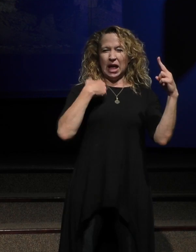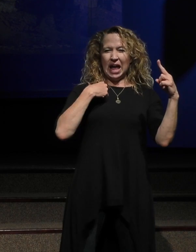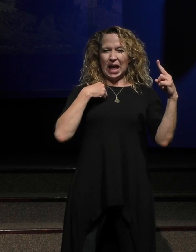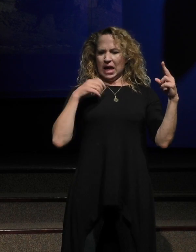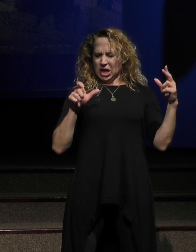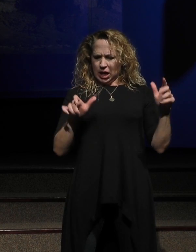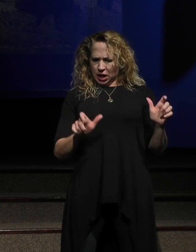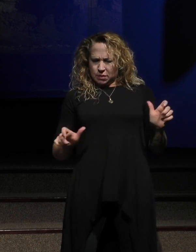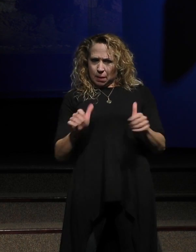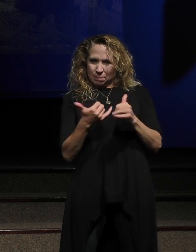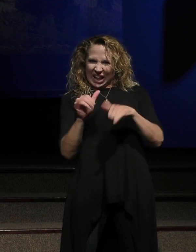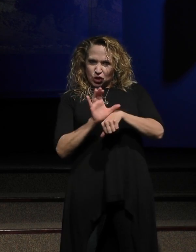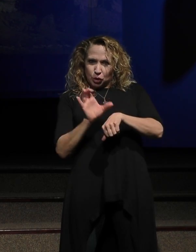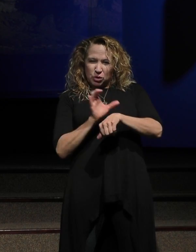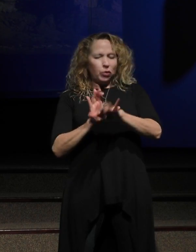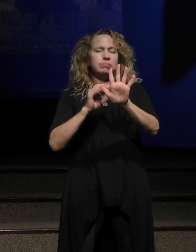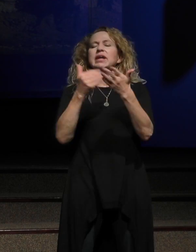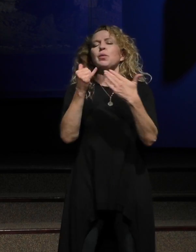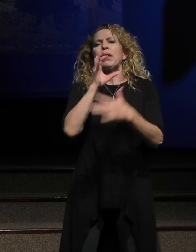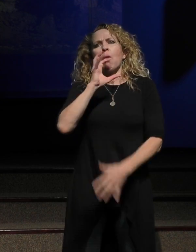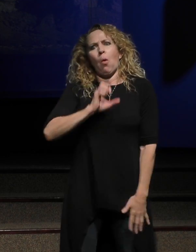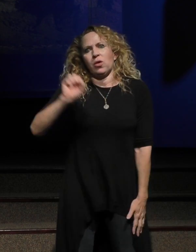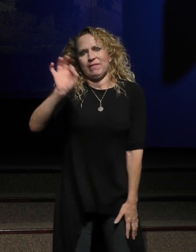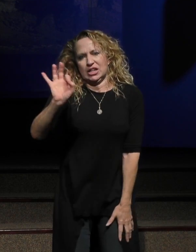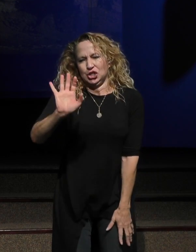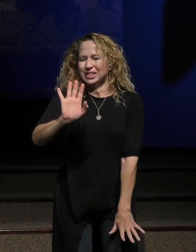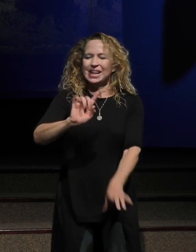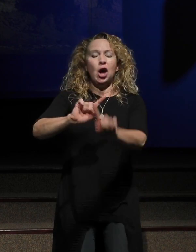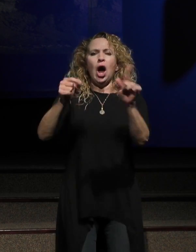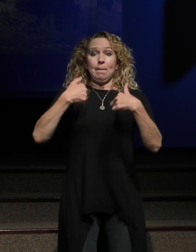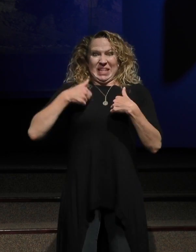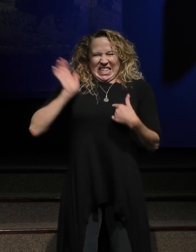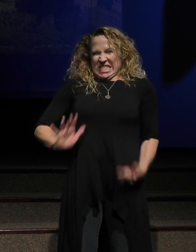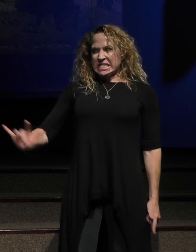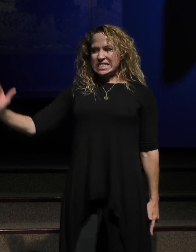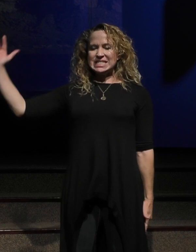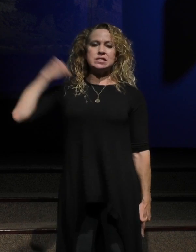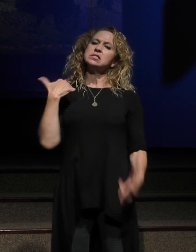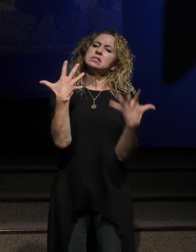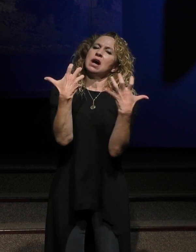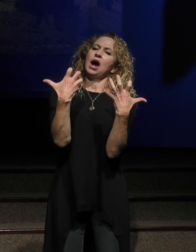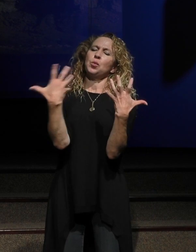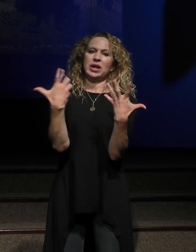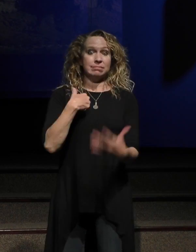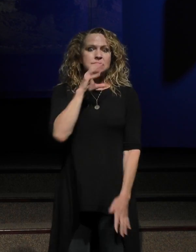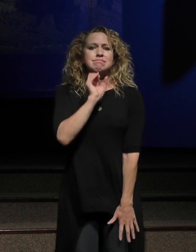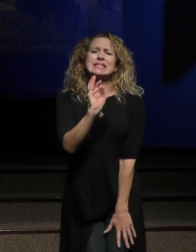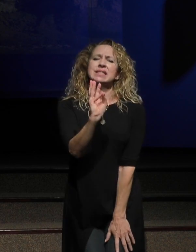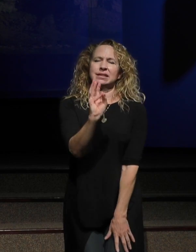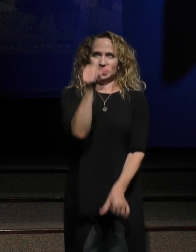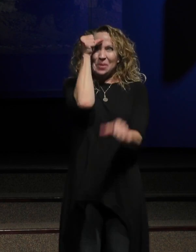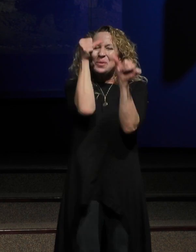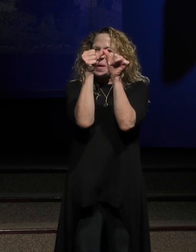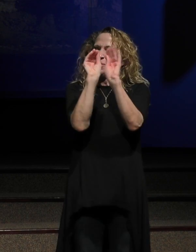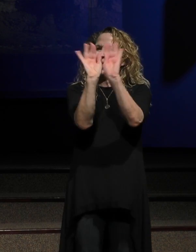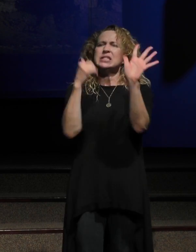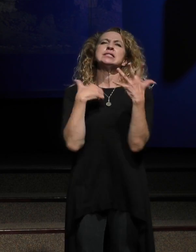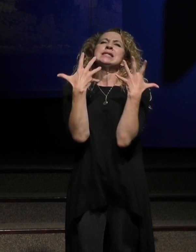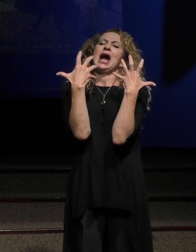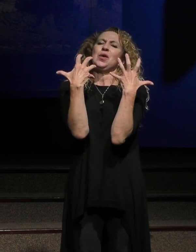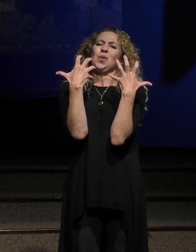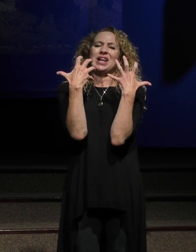you would have, anyways, it was before all that stuff. I wanted more than anything else, I was six years old, I remember this, I wanted the game